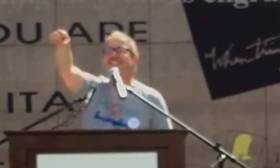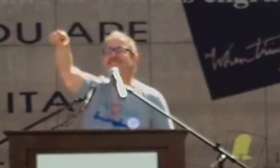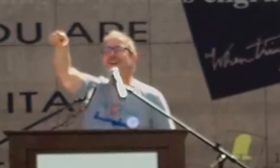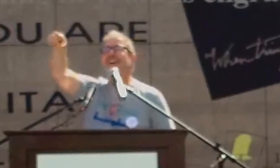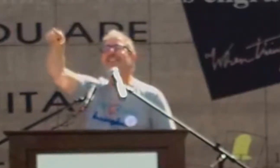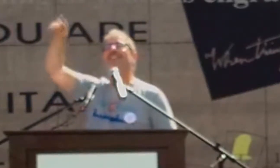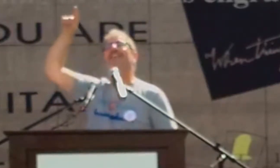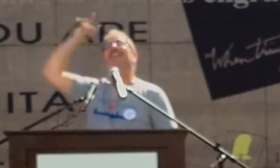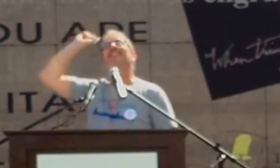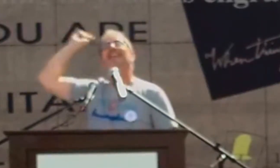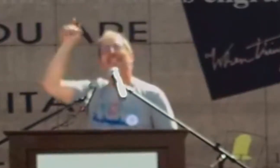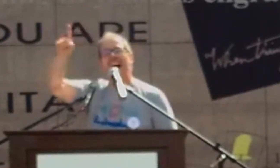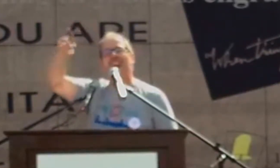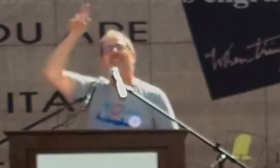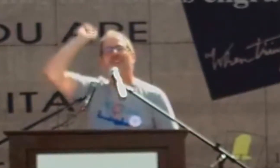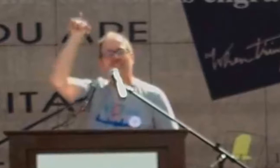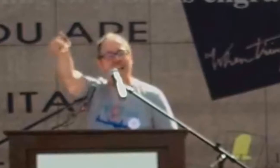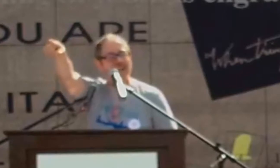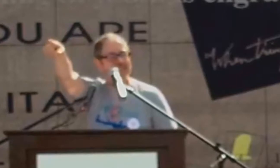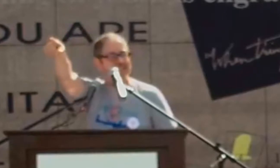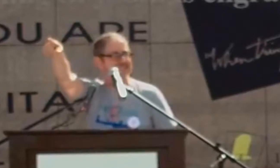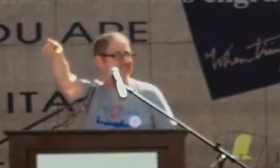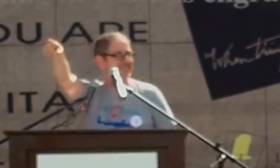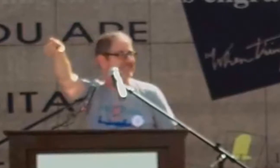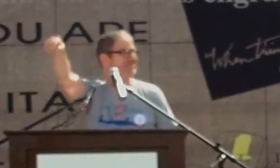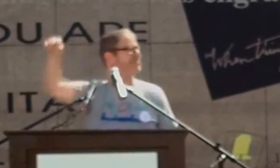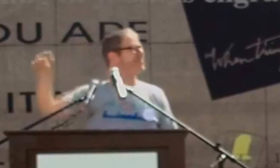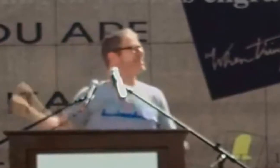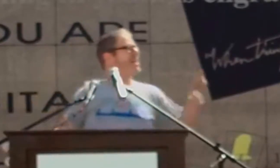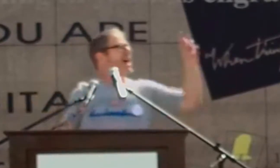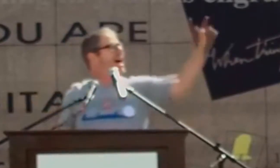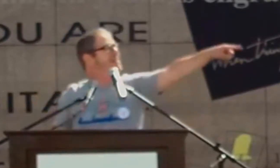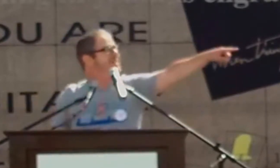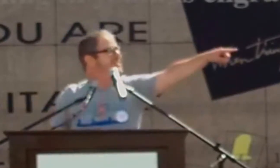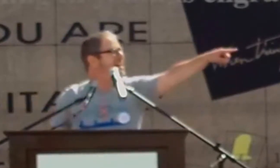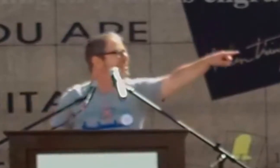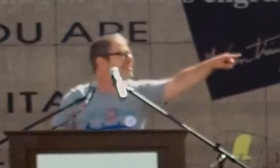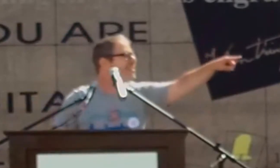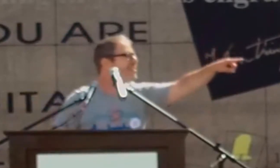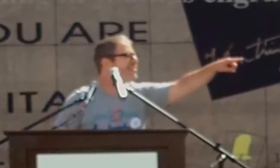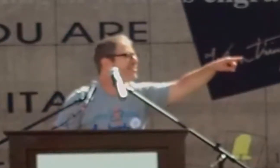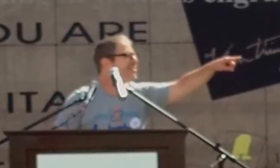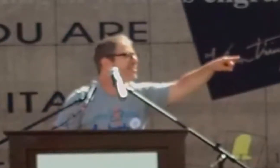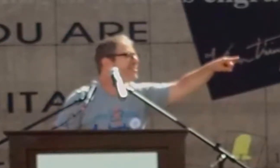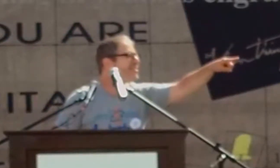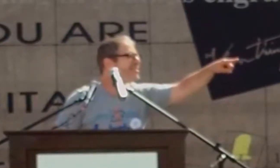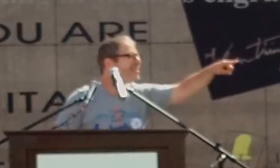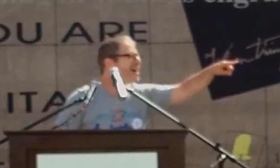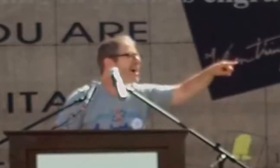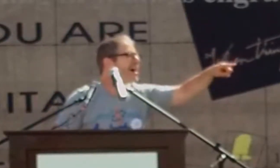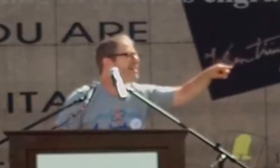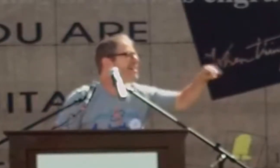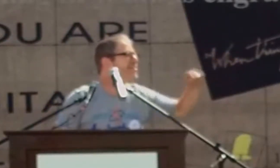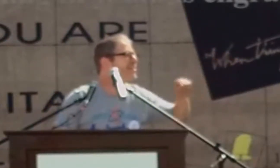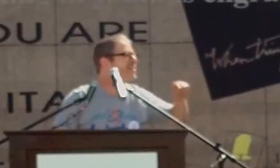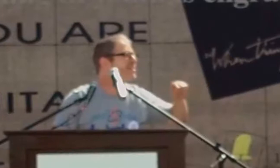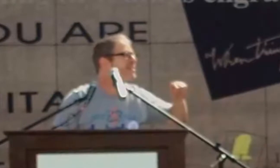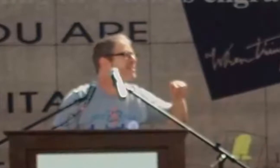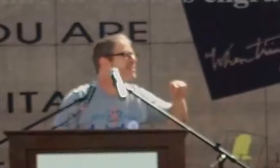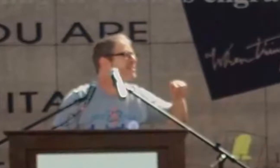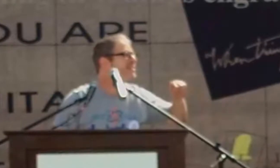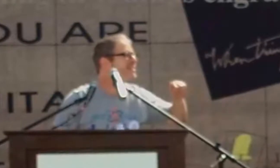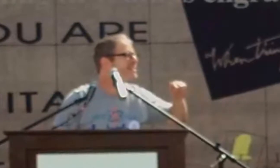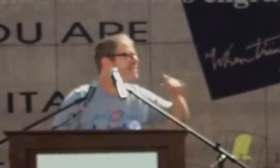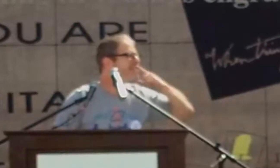Change the politics. Not the climate. I'm a scientist. I never.